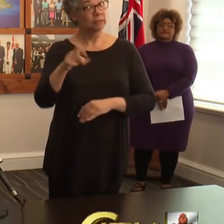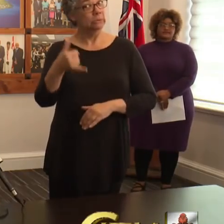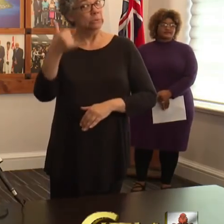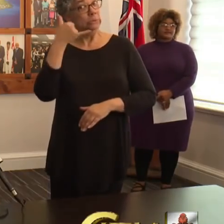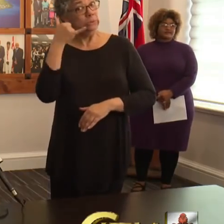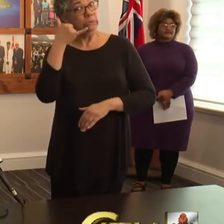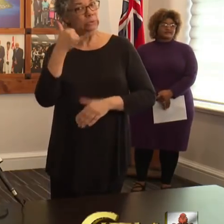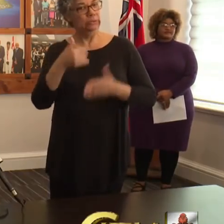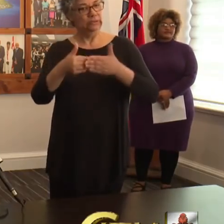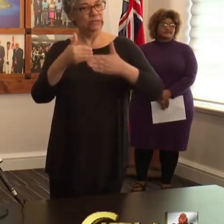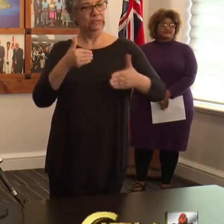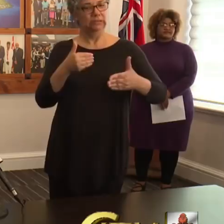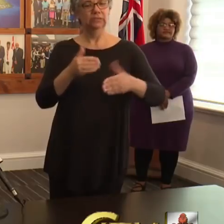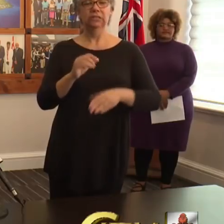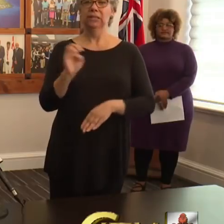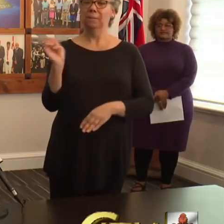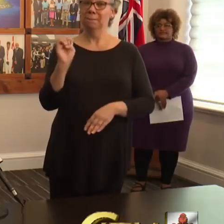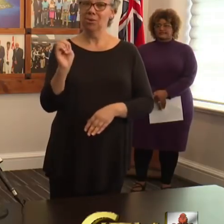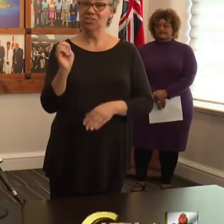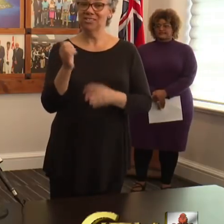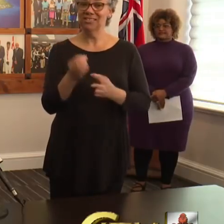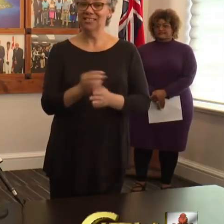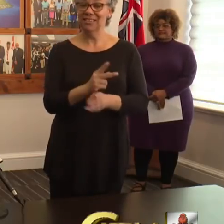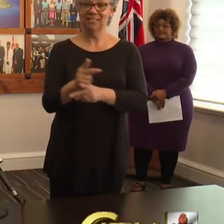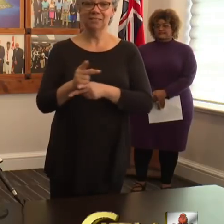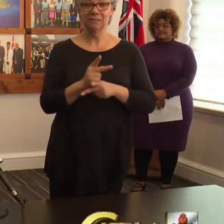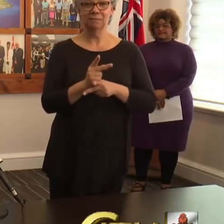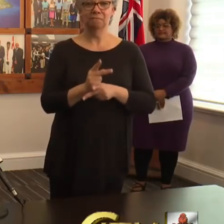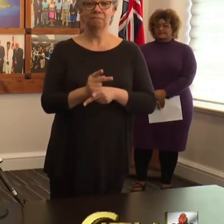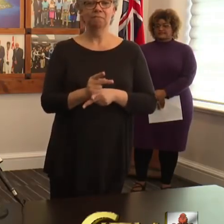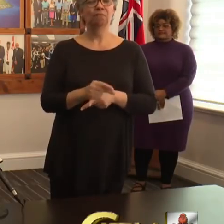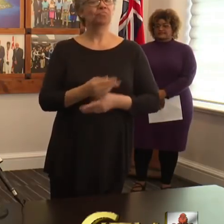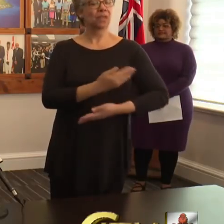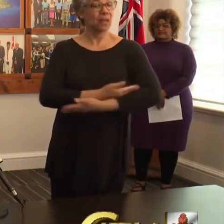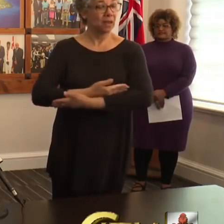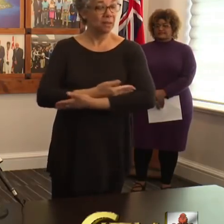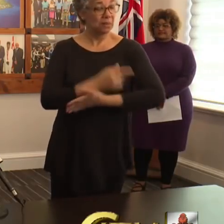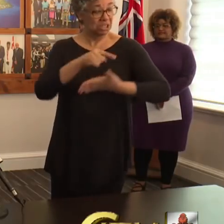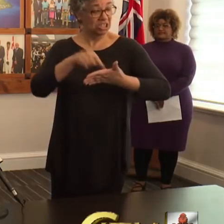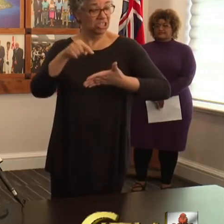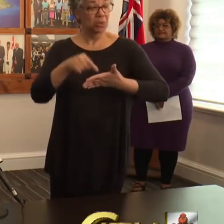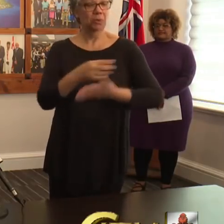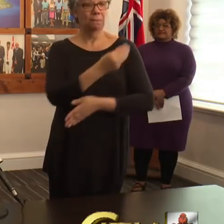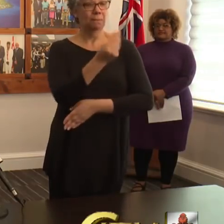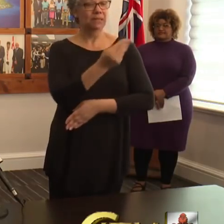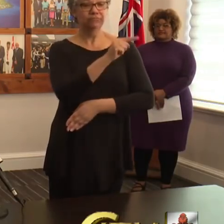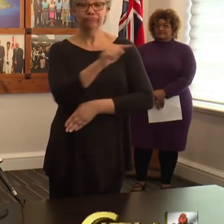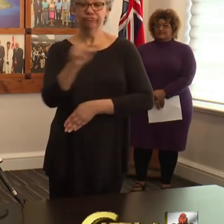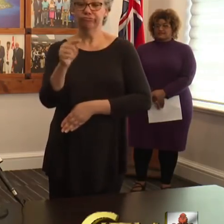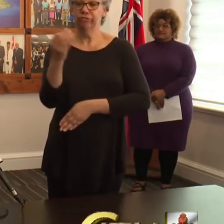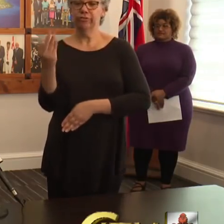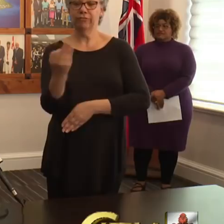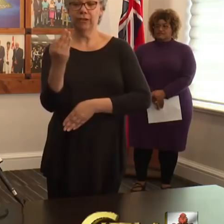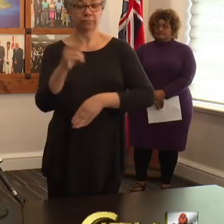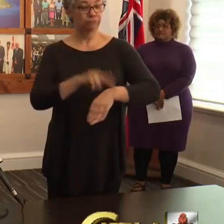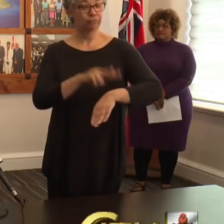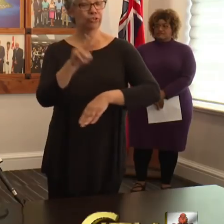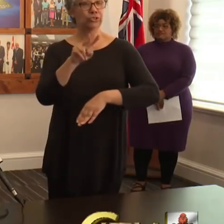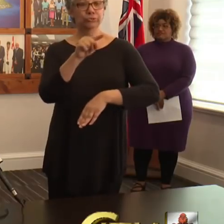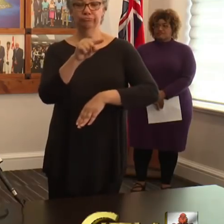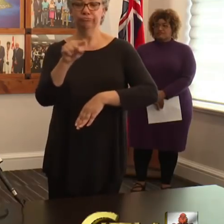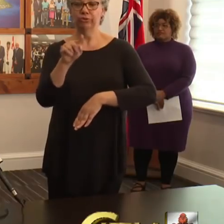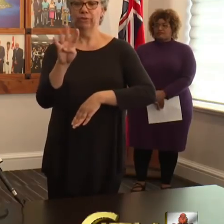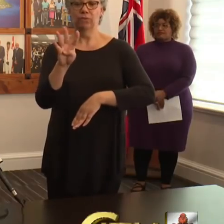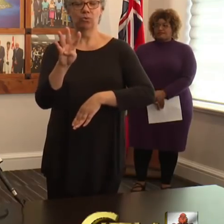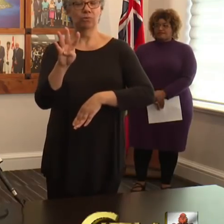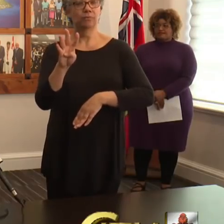essential care only. Well infant checks will take place on Mondays, from Monday to Friday at 2 p.m. until 4 p